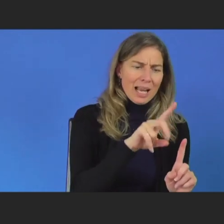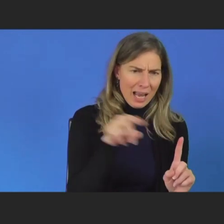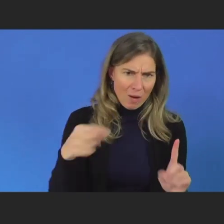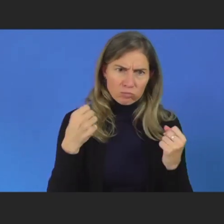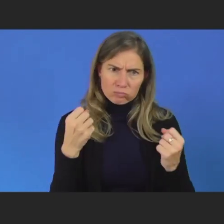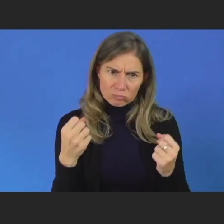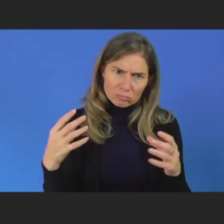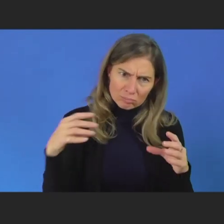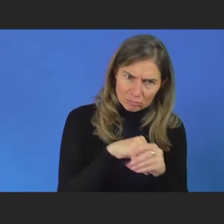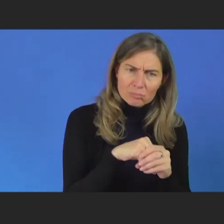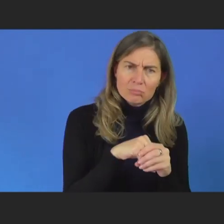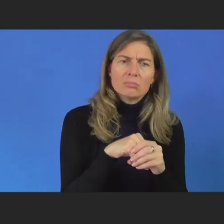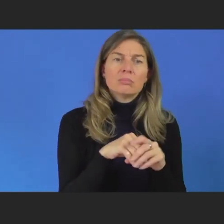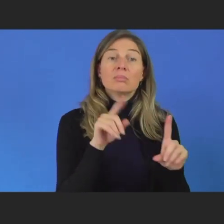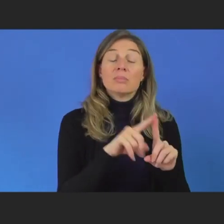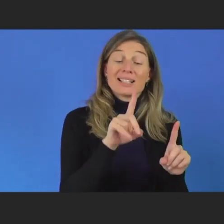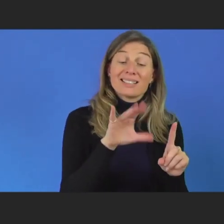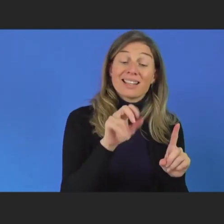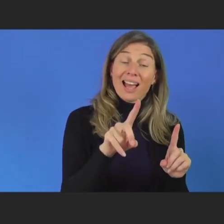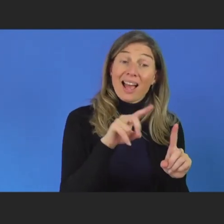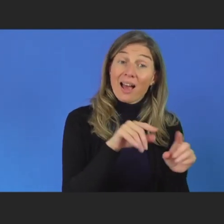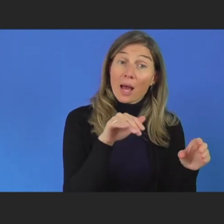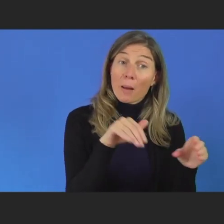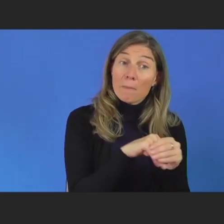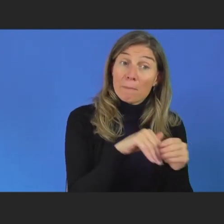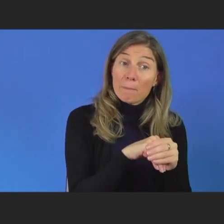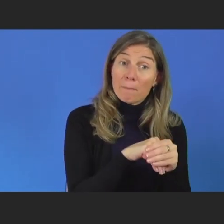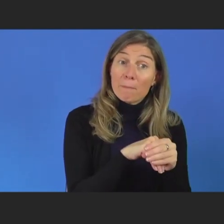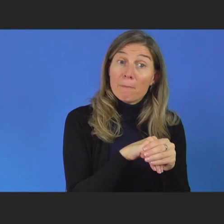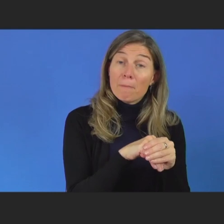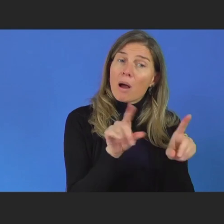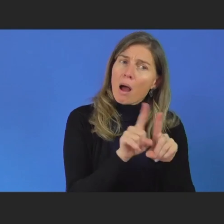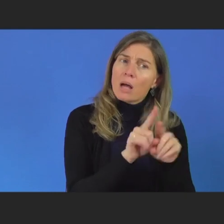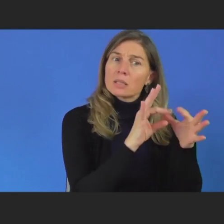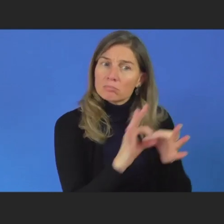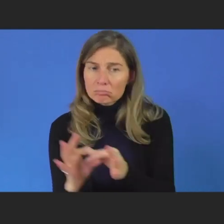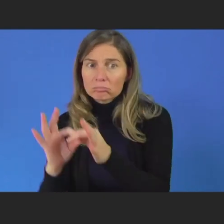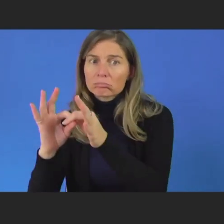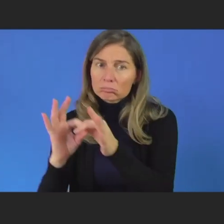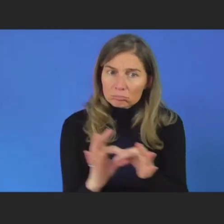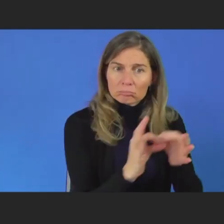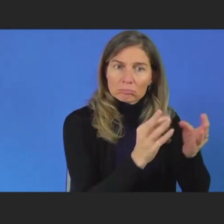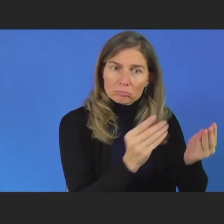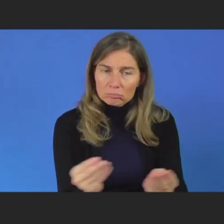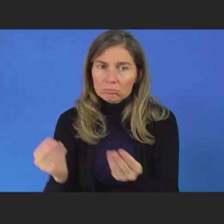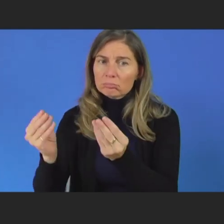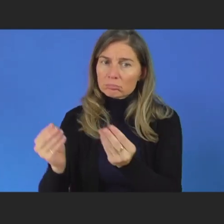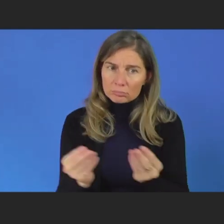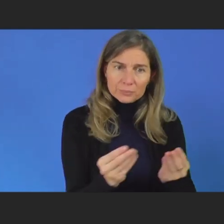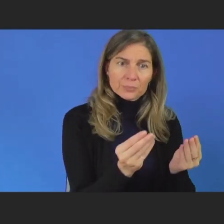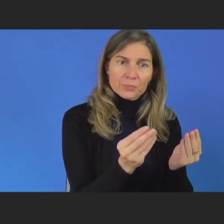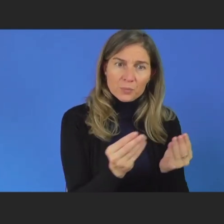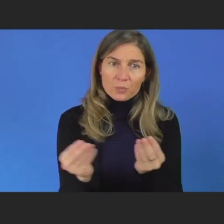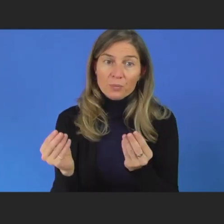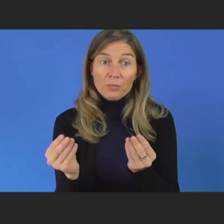the DCAD member, trying to be a liaison, helping create liaison groups with